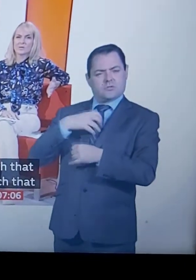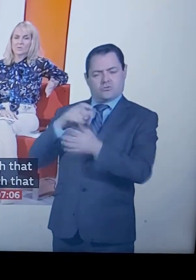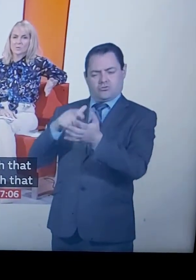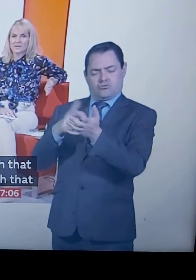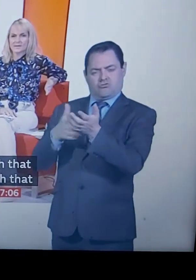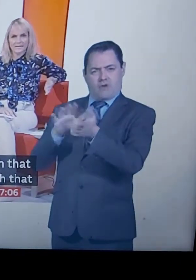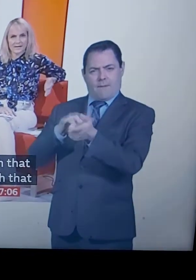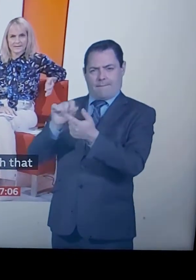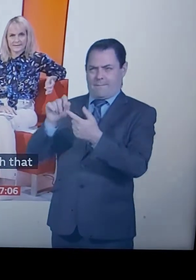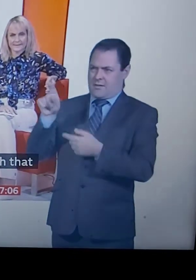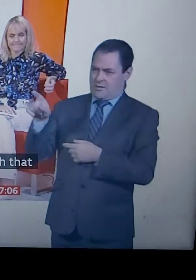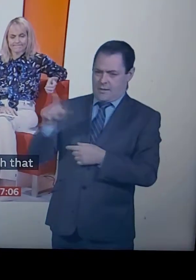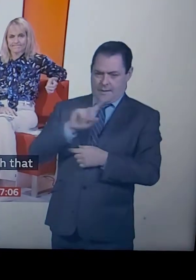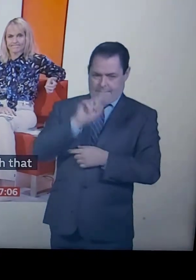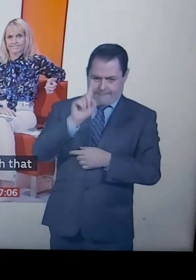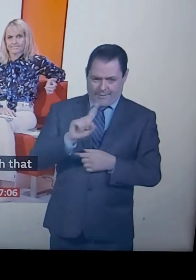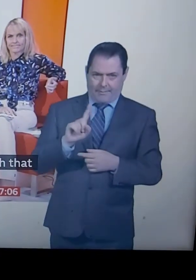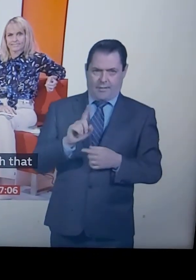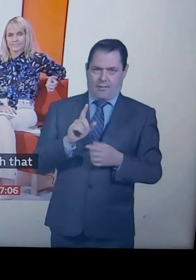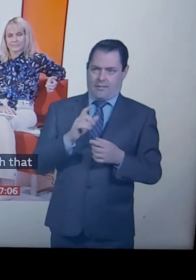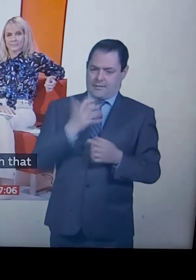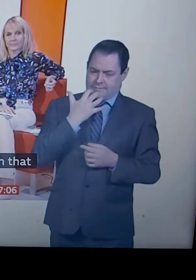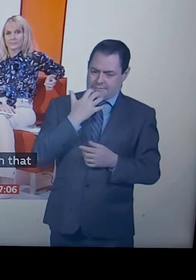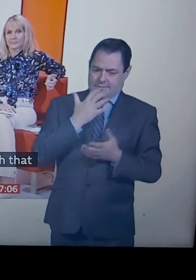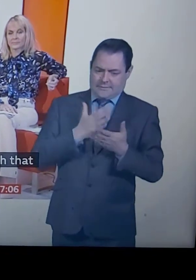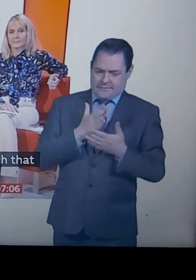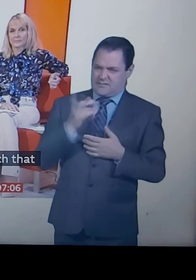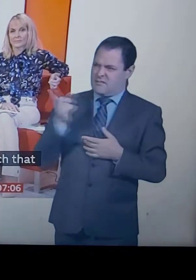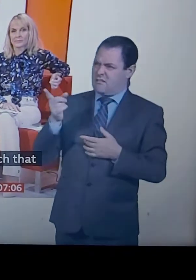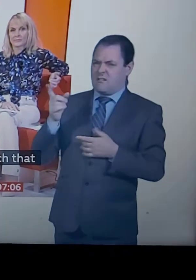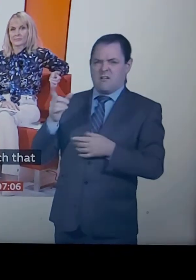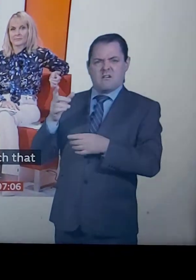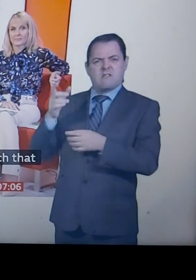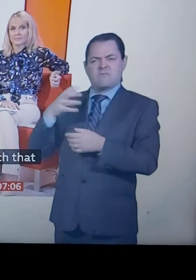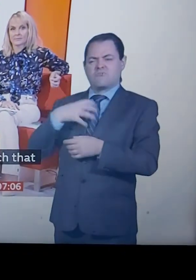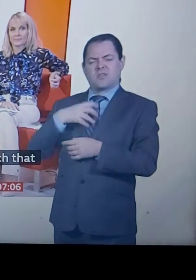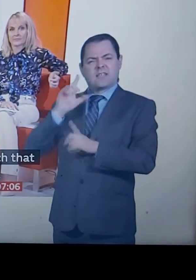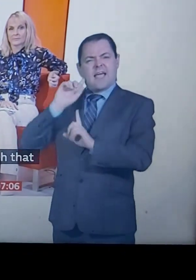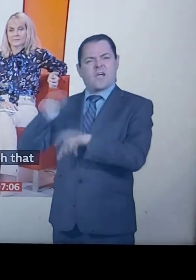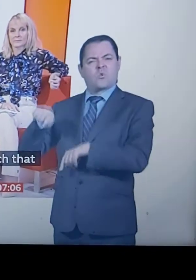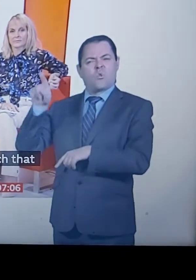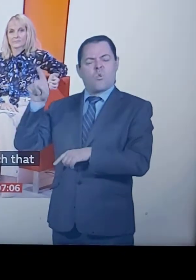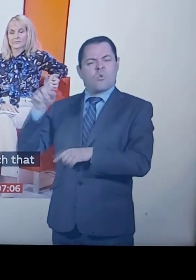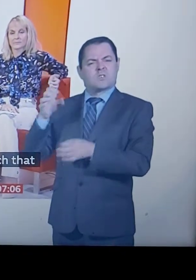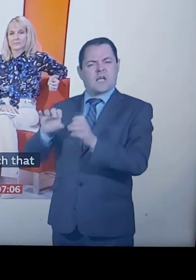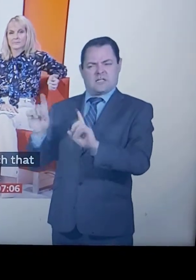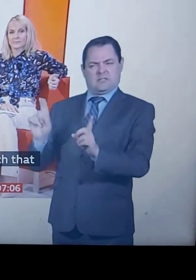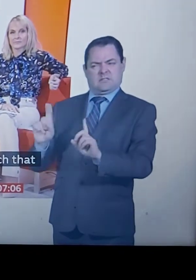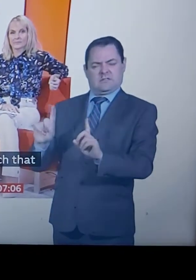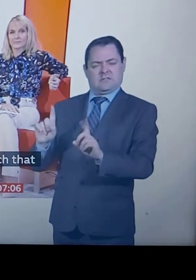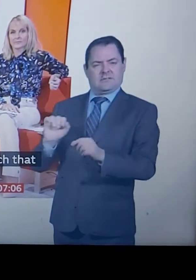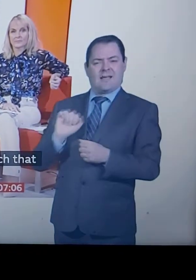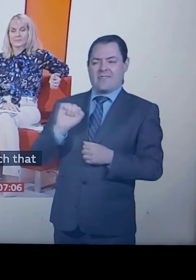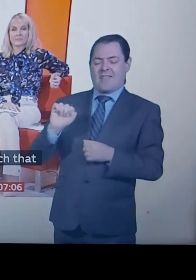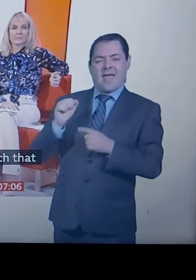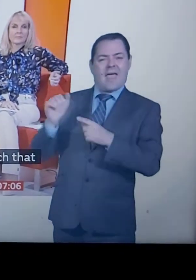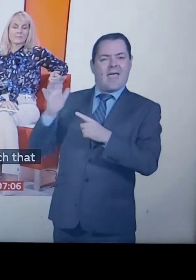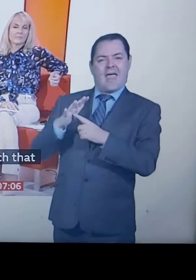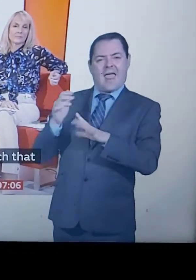ignores the science. The country's top infectious disease expert, Anthony Fauci, has warned that the infection rate could more than double.